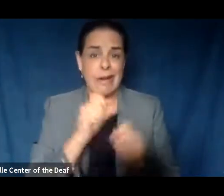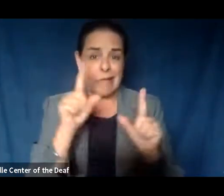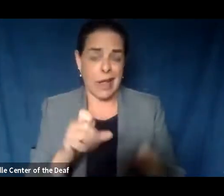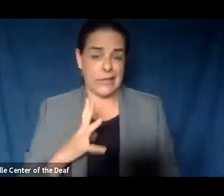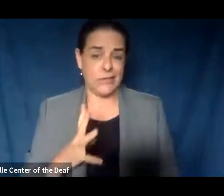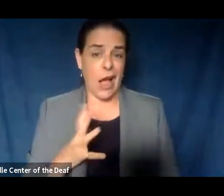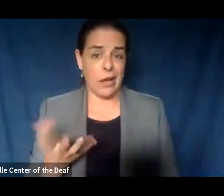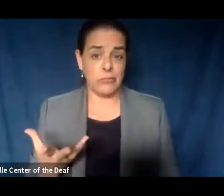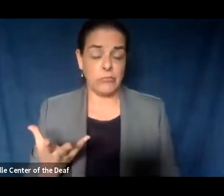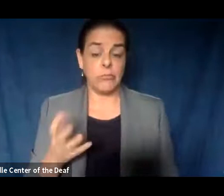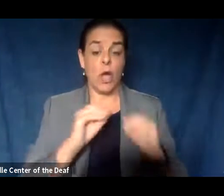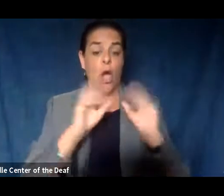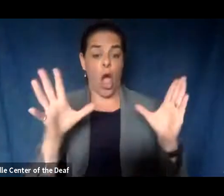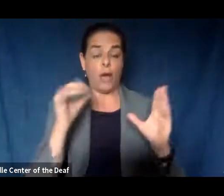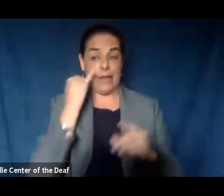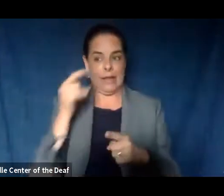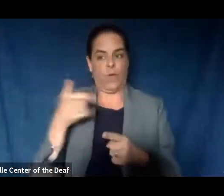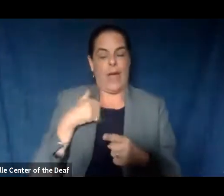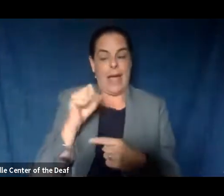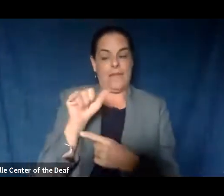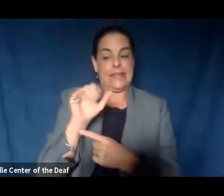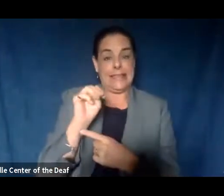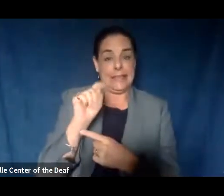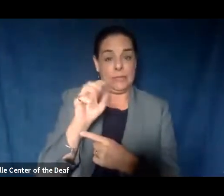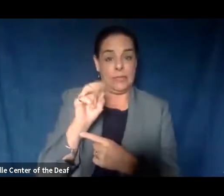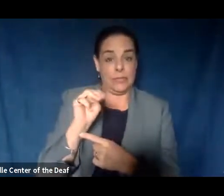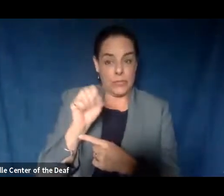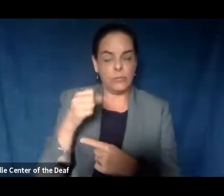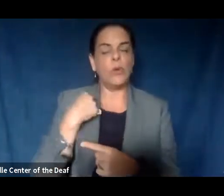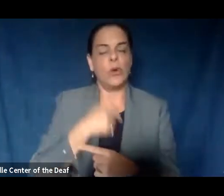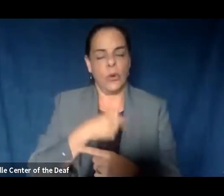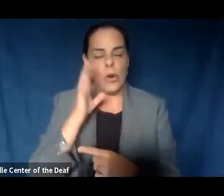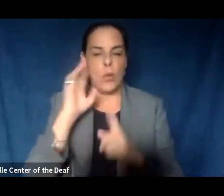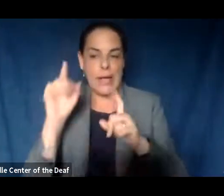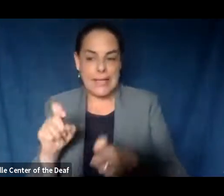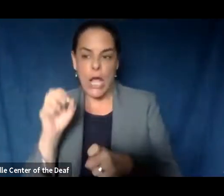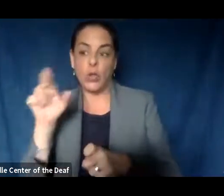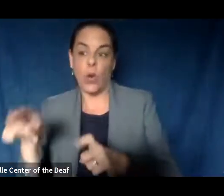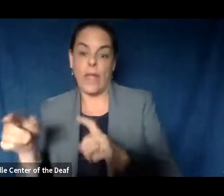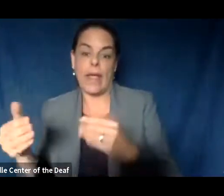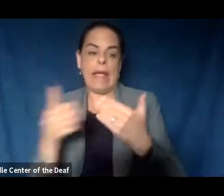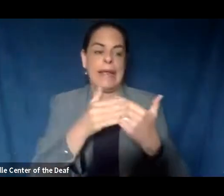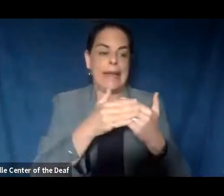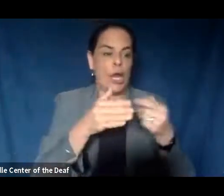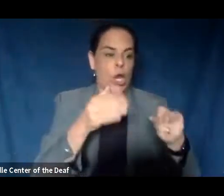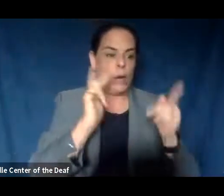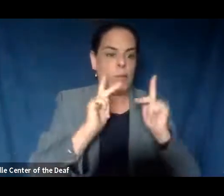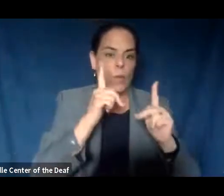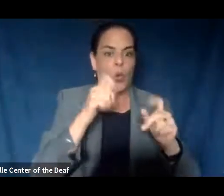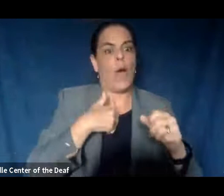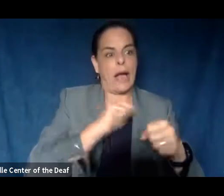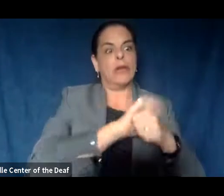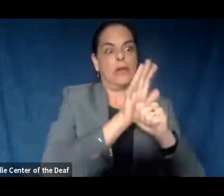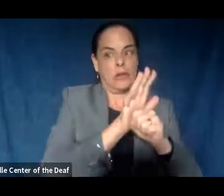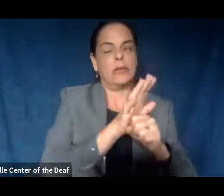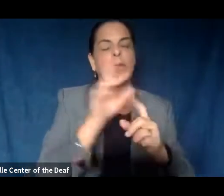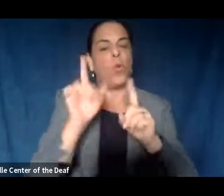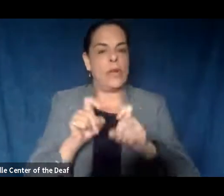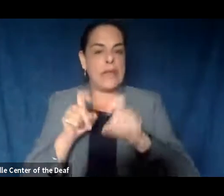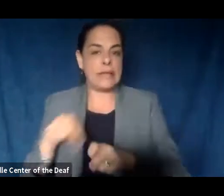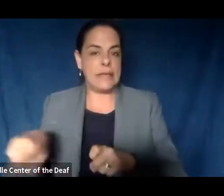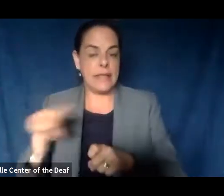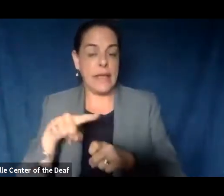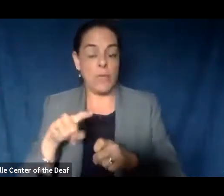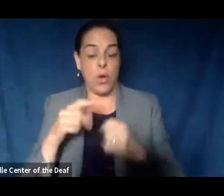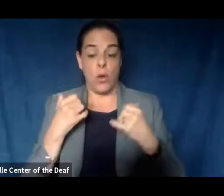are also testing folks who are symptomatic and folks who are connected to cases that become symptomatic. So, you know, to get right now,